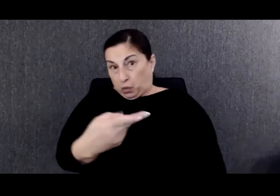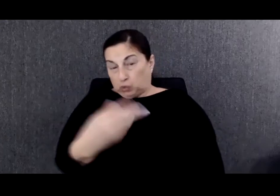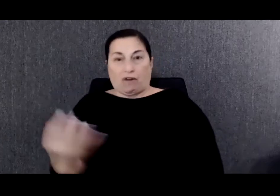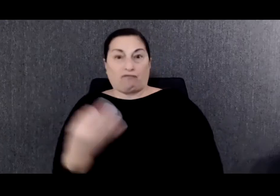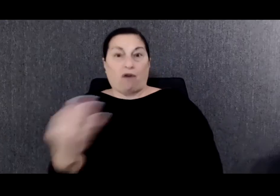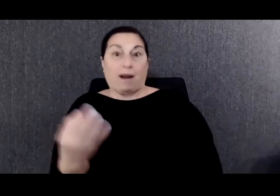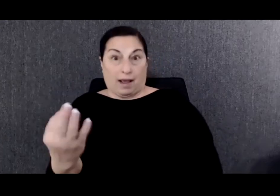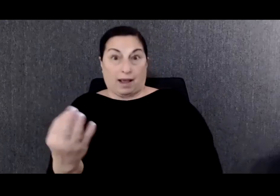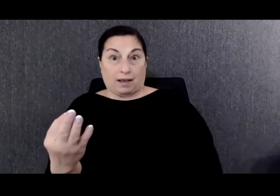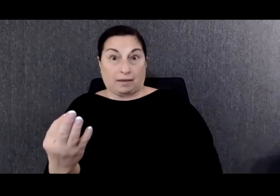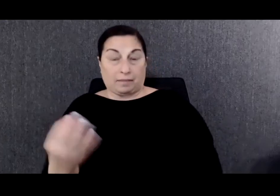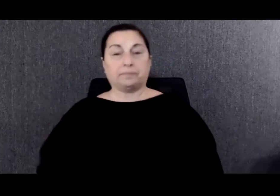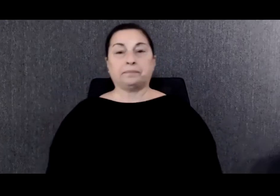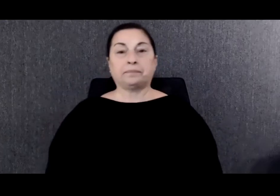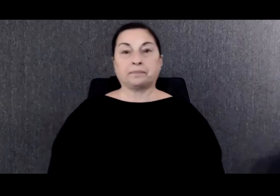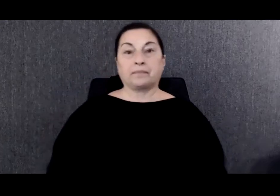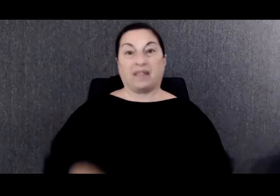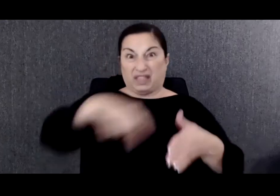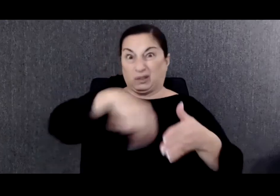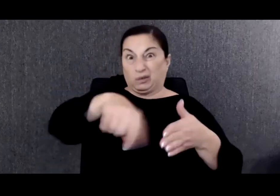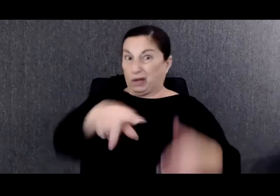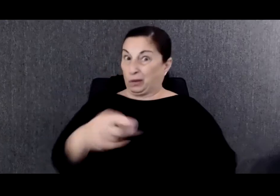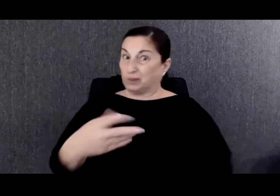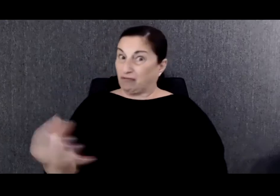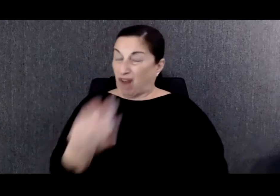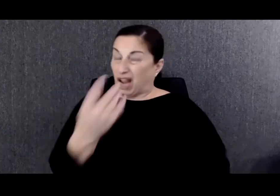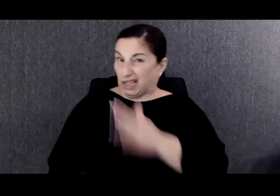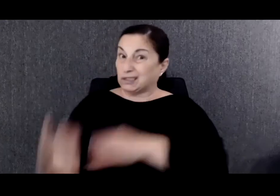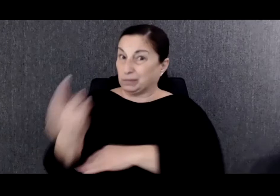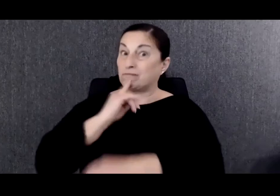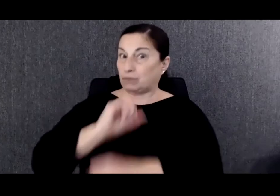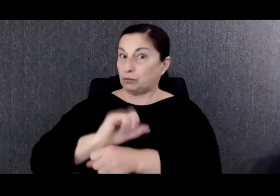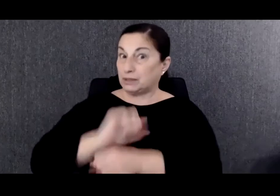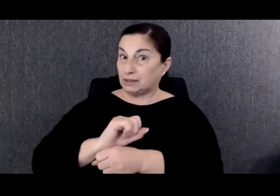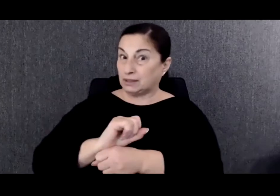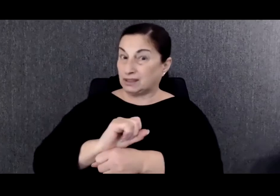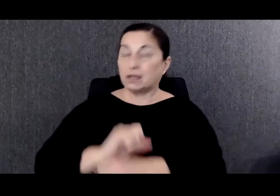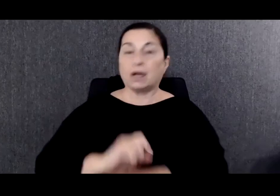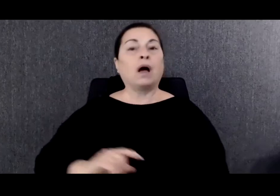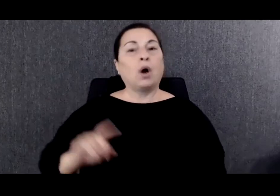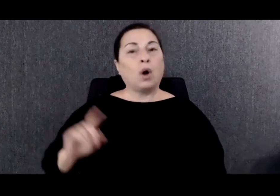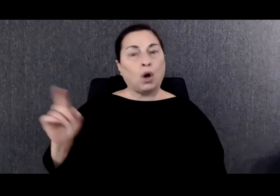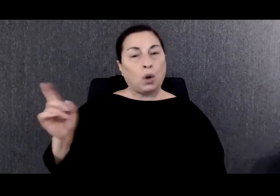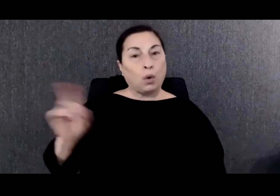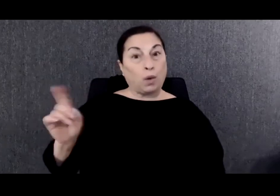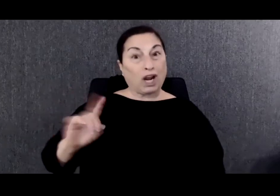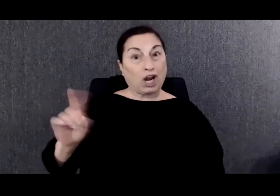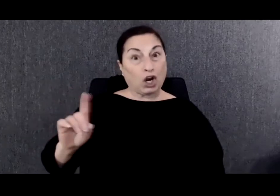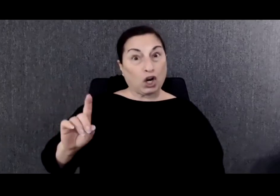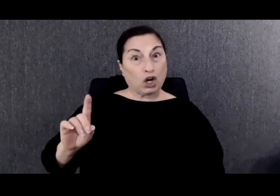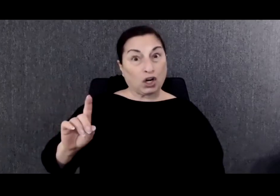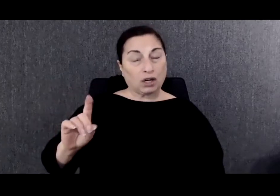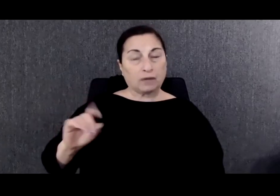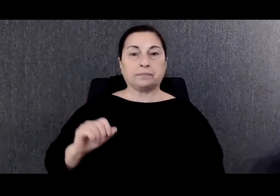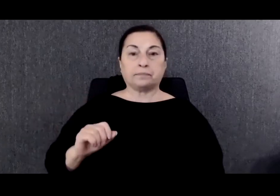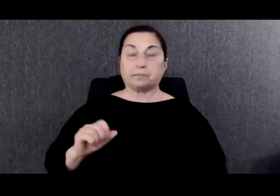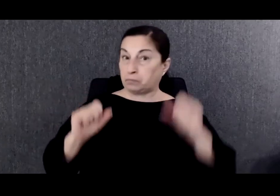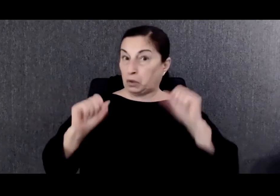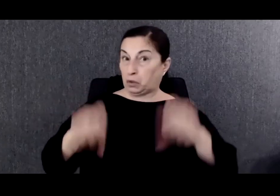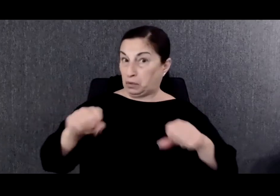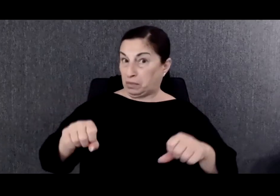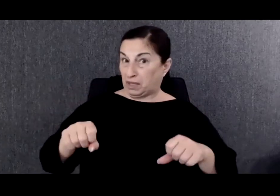Friday of this week. The location could be the